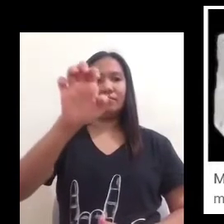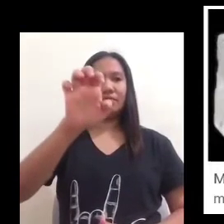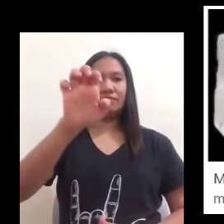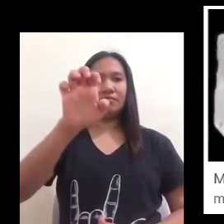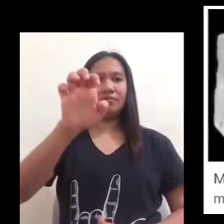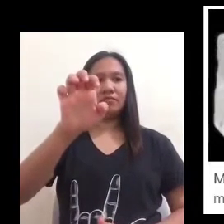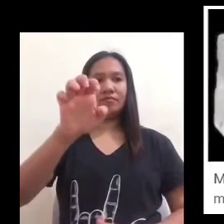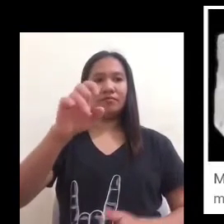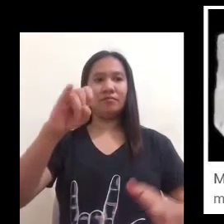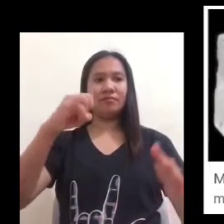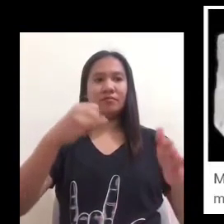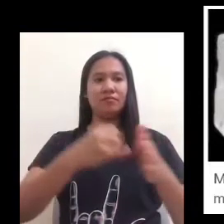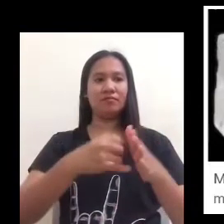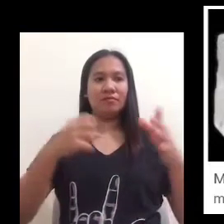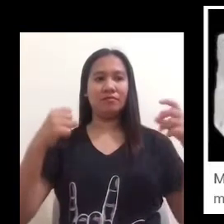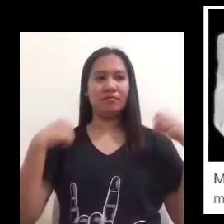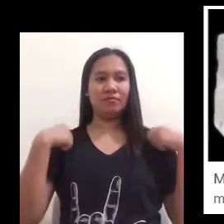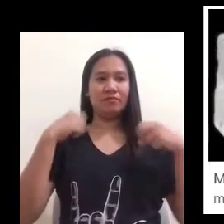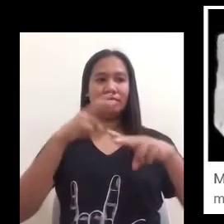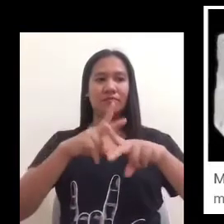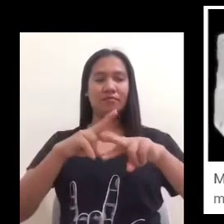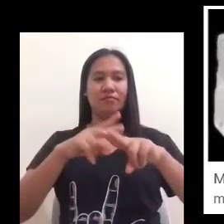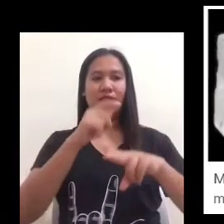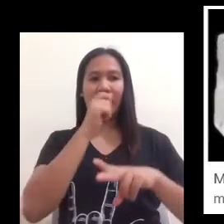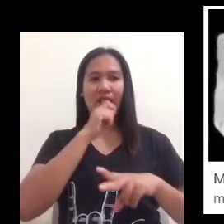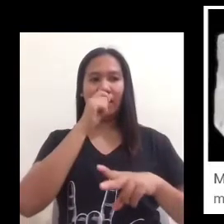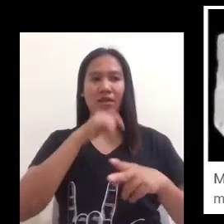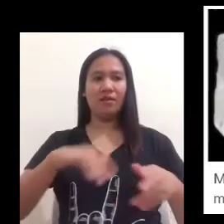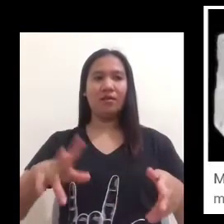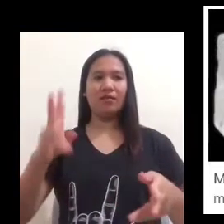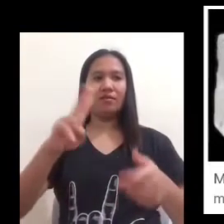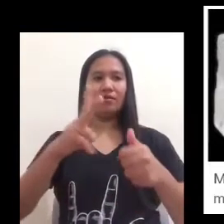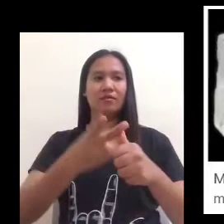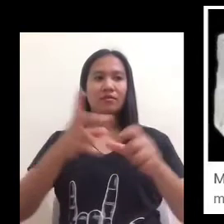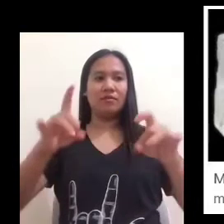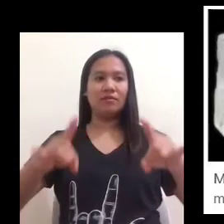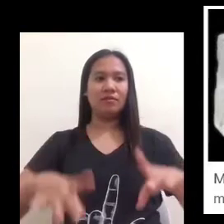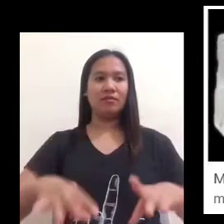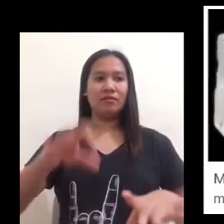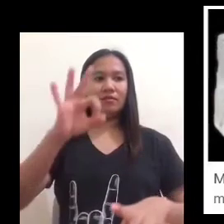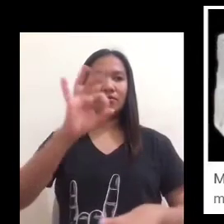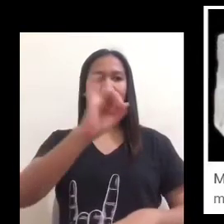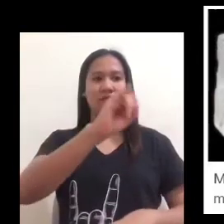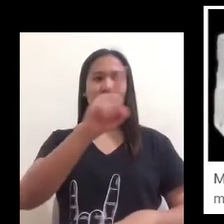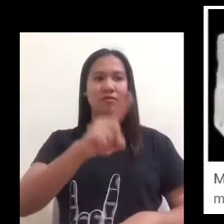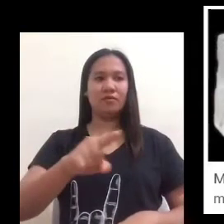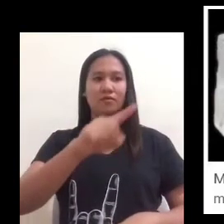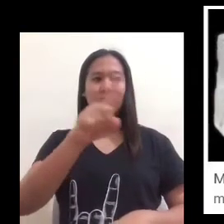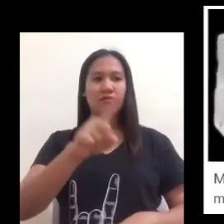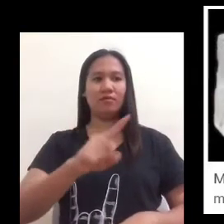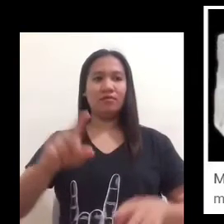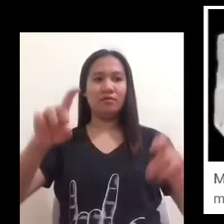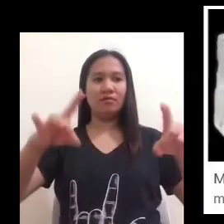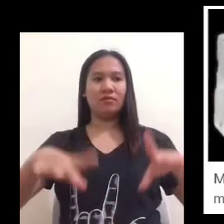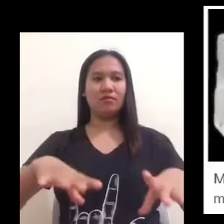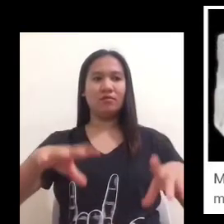taste that's it the second test is called phys test such as the